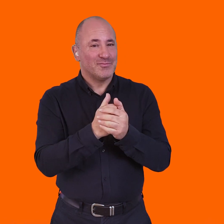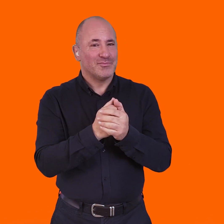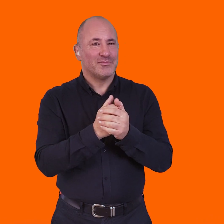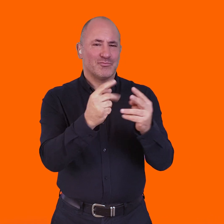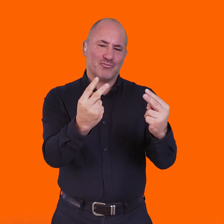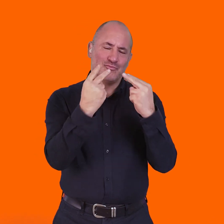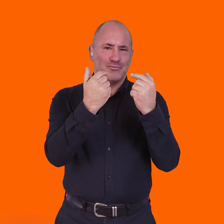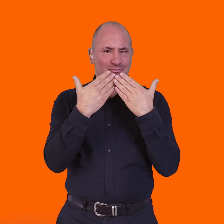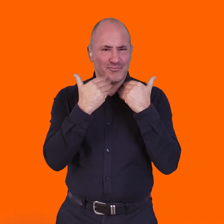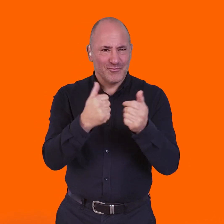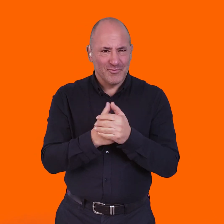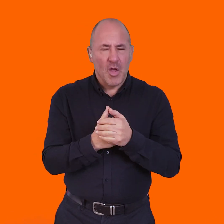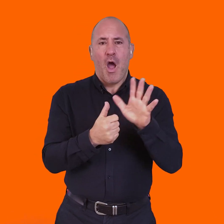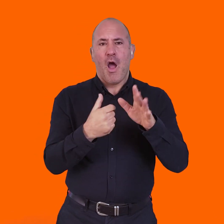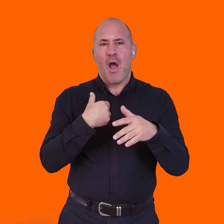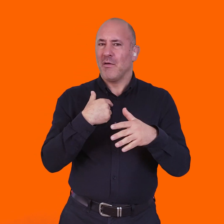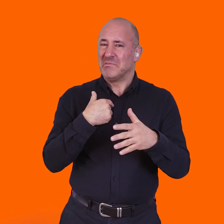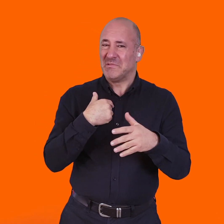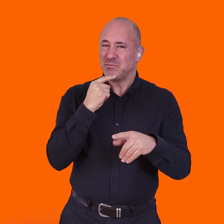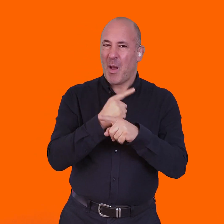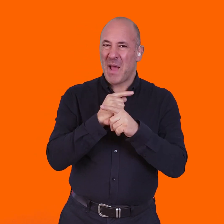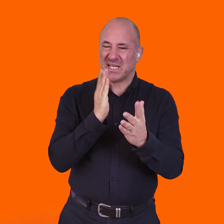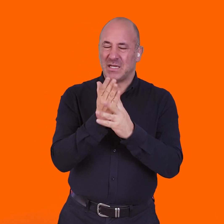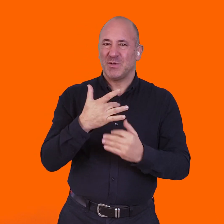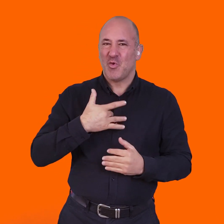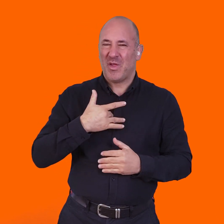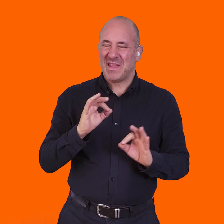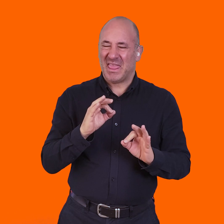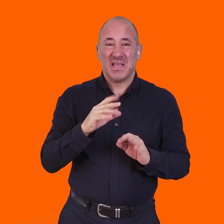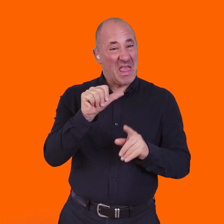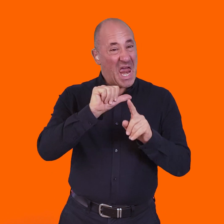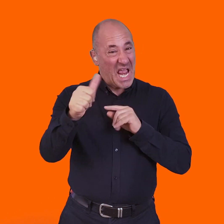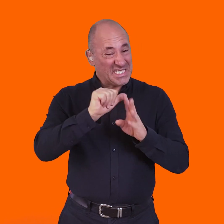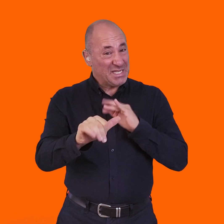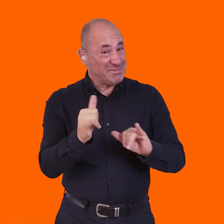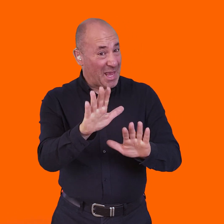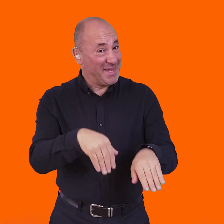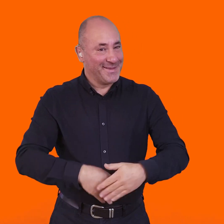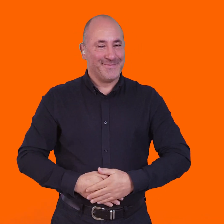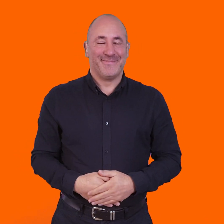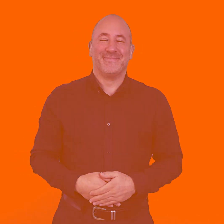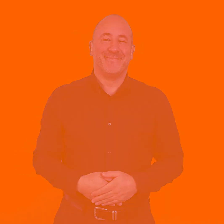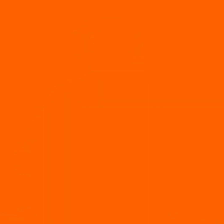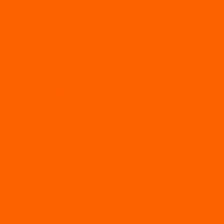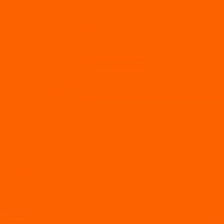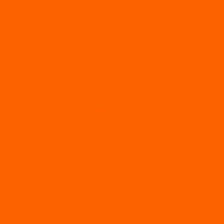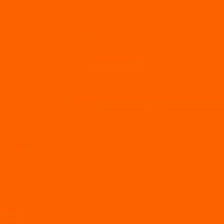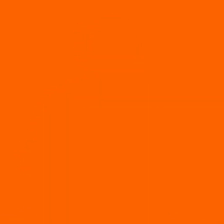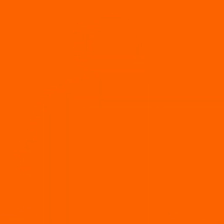you've enjoyed it. Thanks very much for listening and yes, I'm sorry we've never mentioned accessible toilets. Maybe next series.